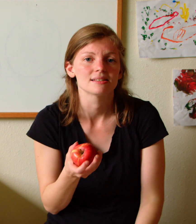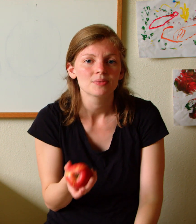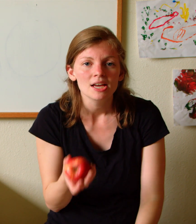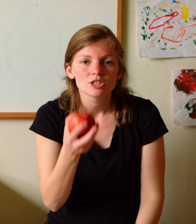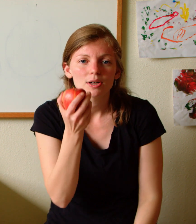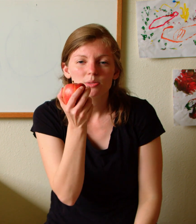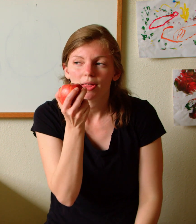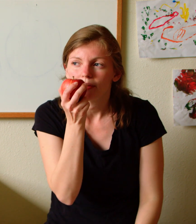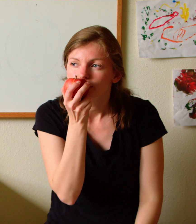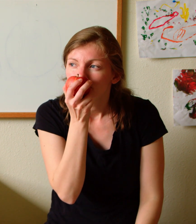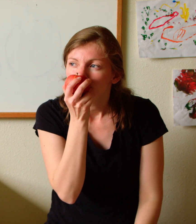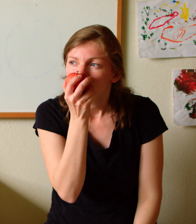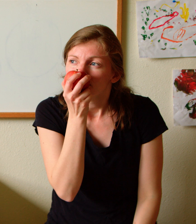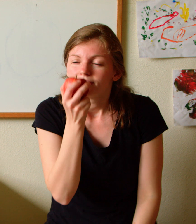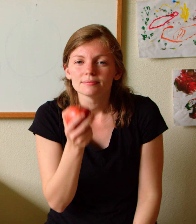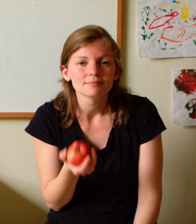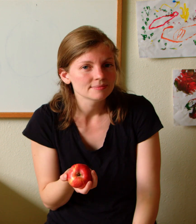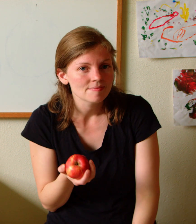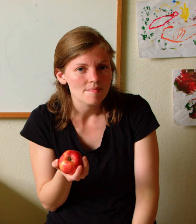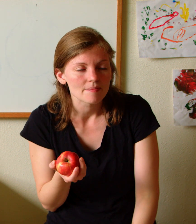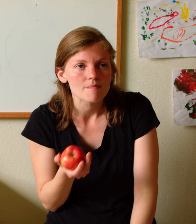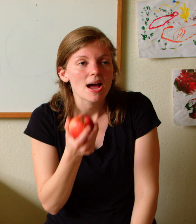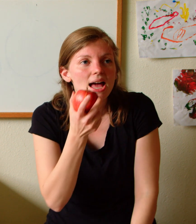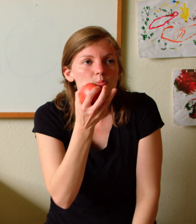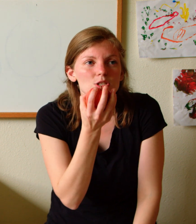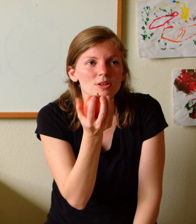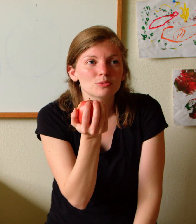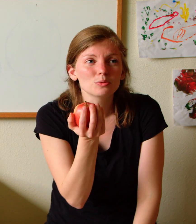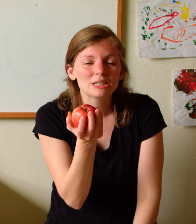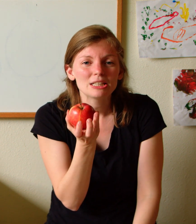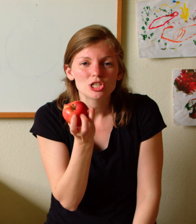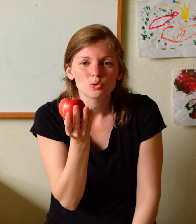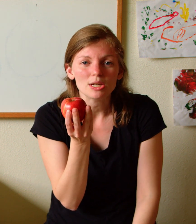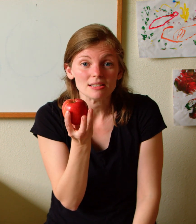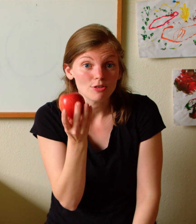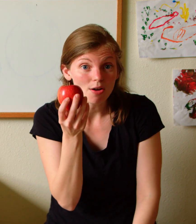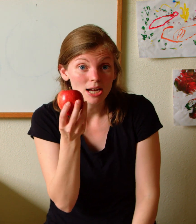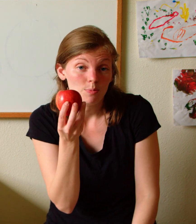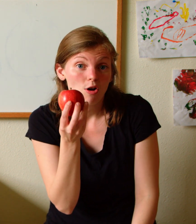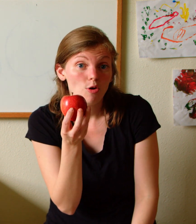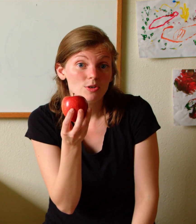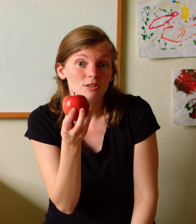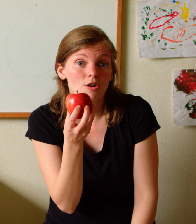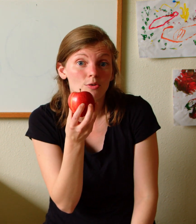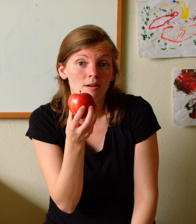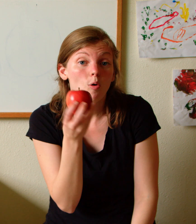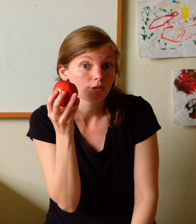so we're gonna smell it mmm my apple smells really sweet if you have an apple at home you can go or